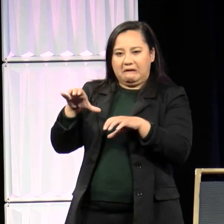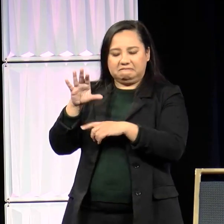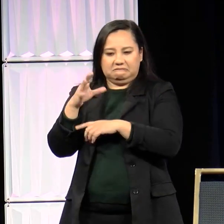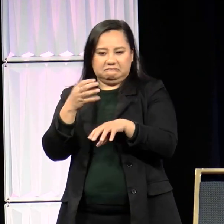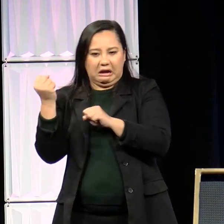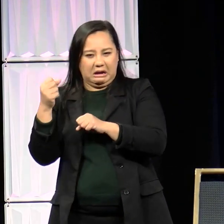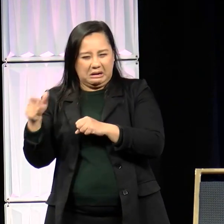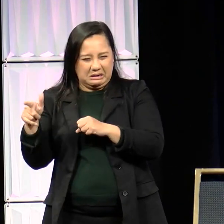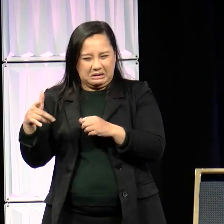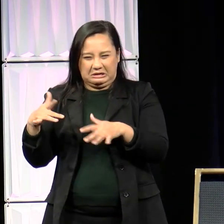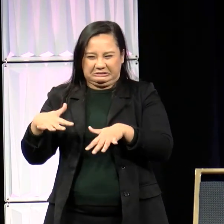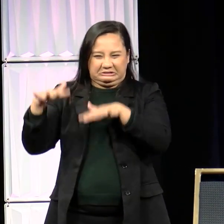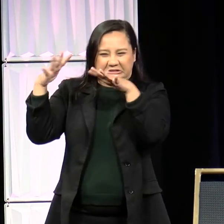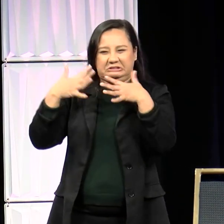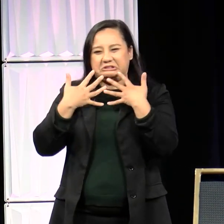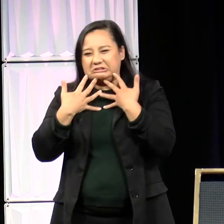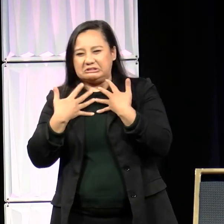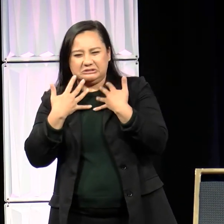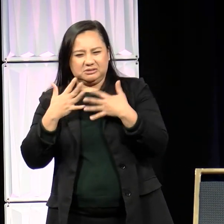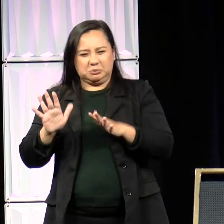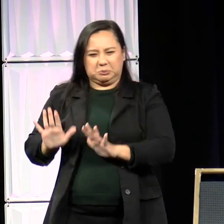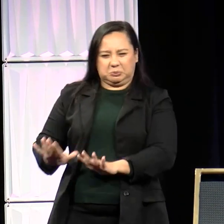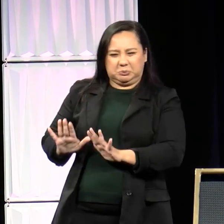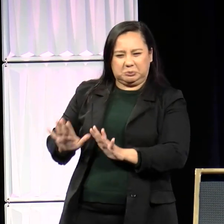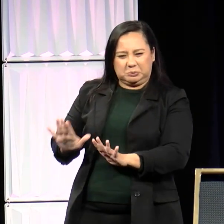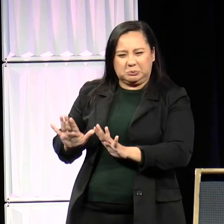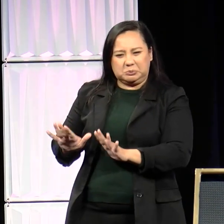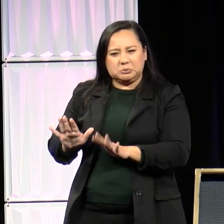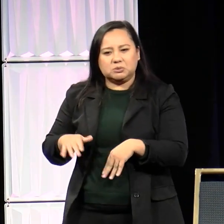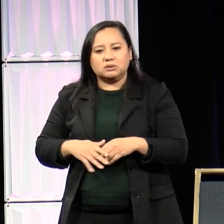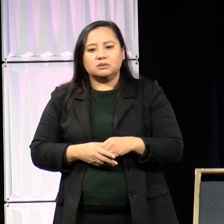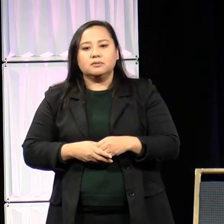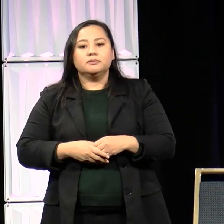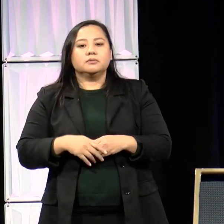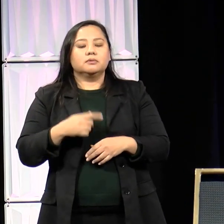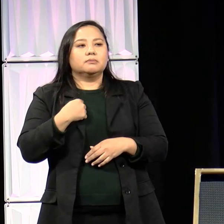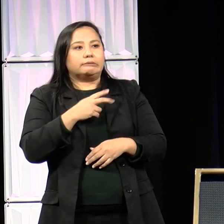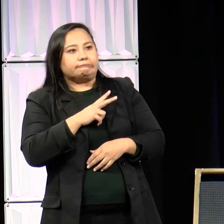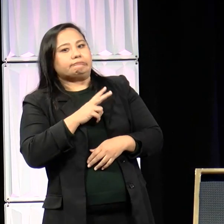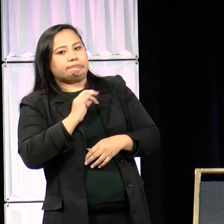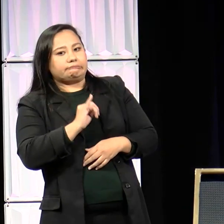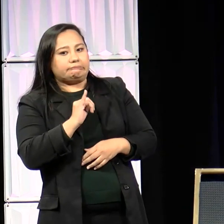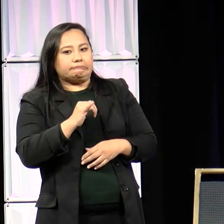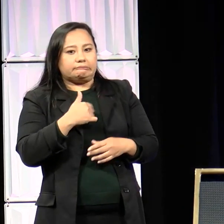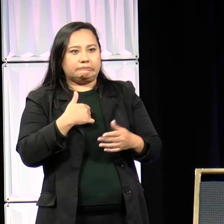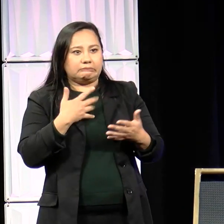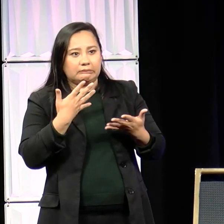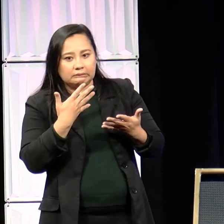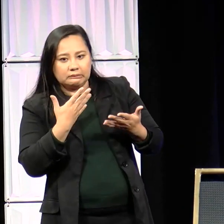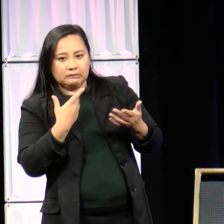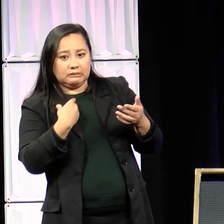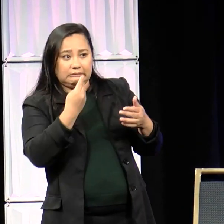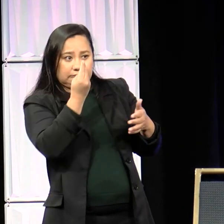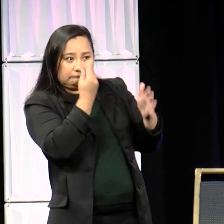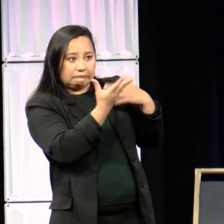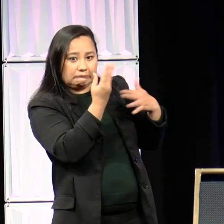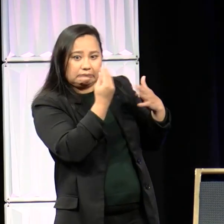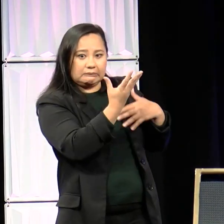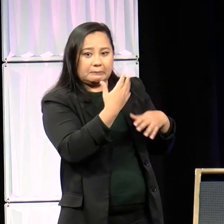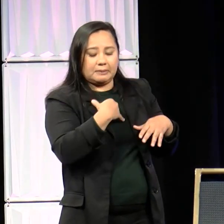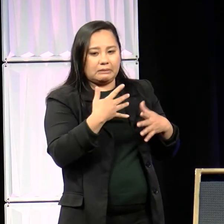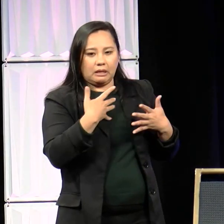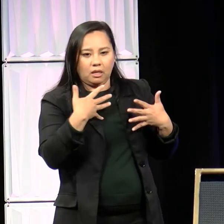By the time things worsened, I was more afraid of what my mom would do to me if I told her what was happening than I was of what was being done to me.